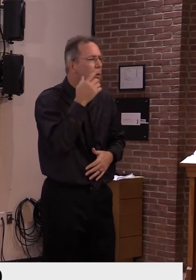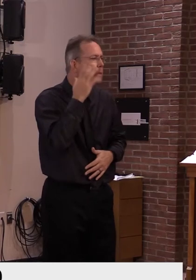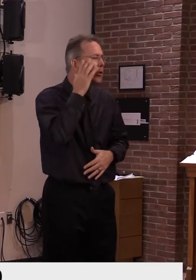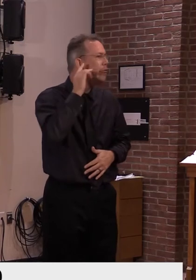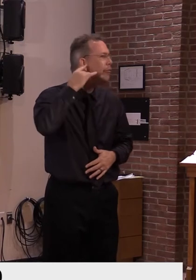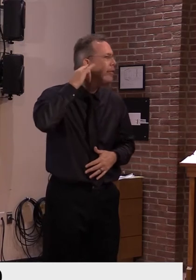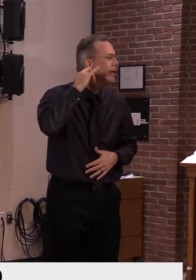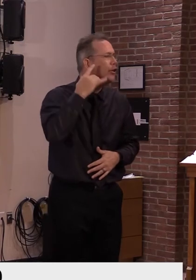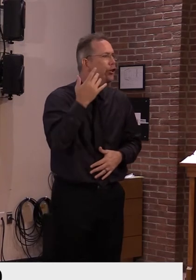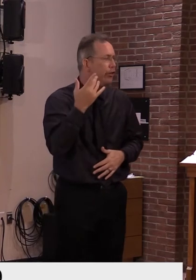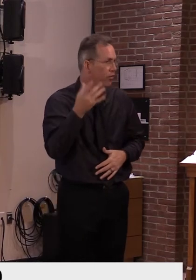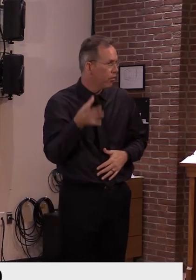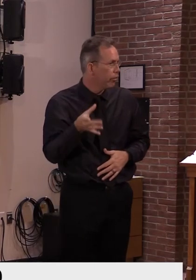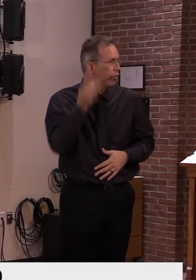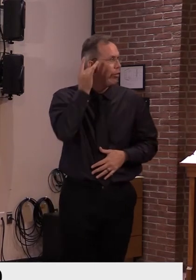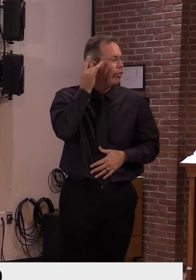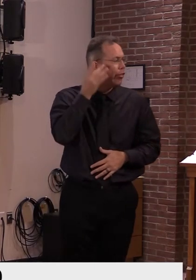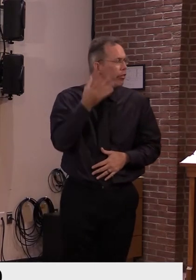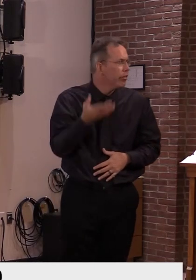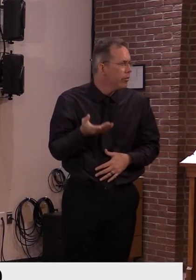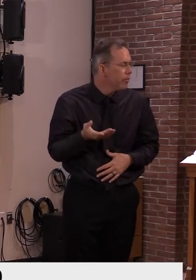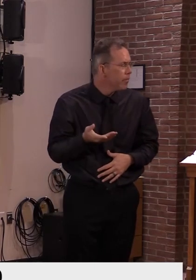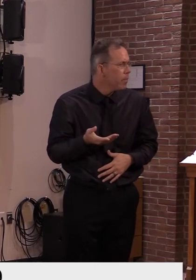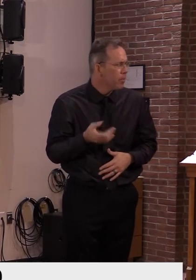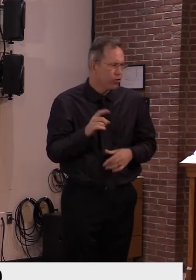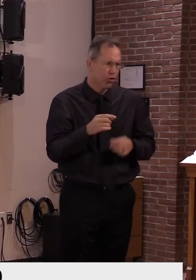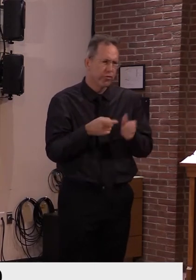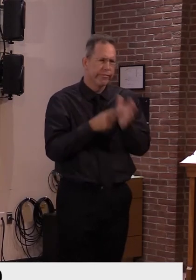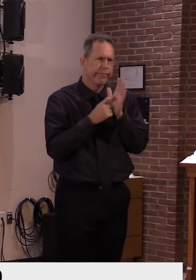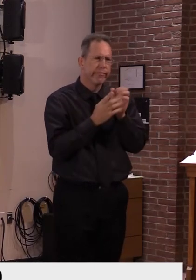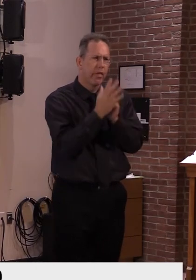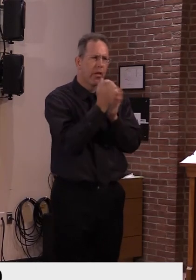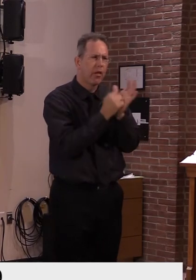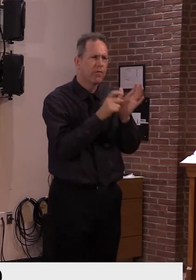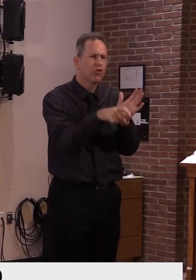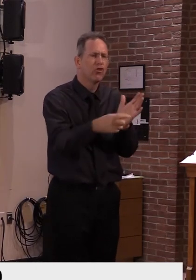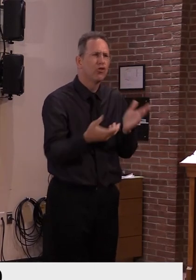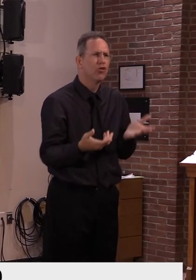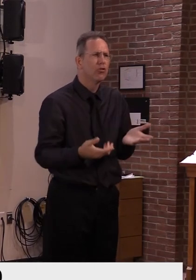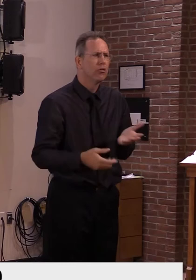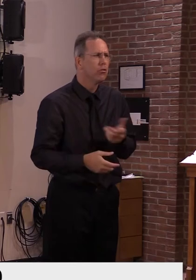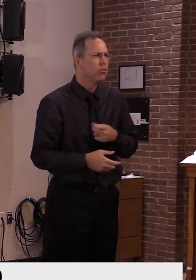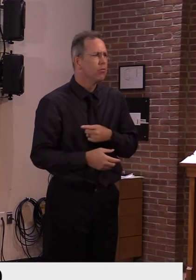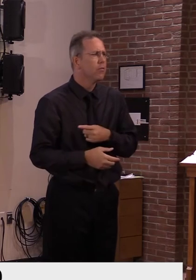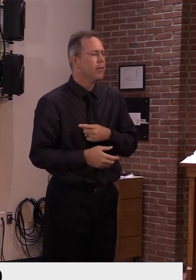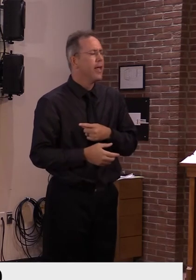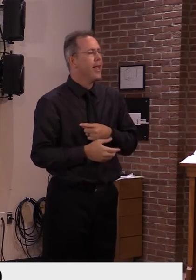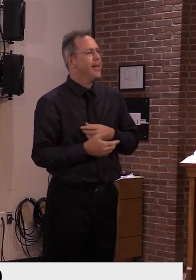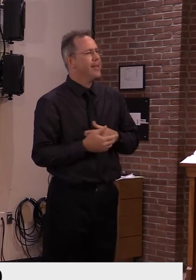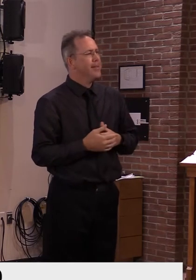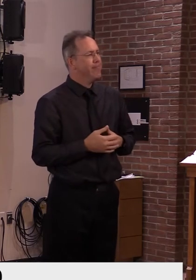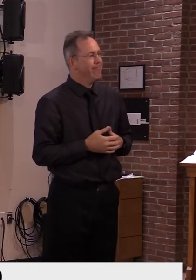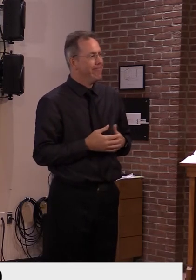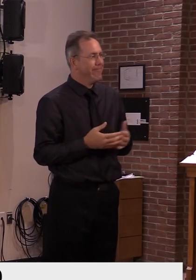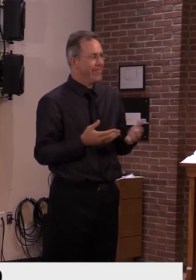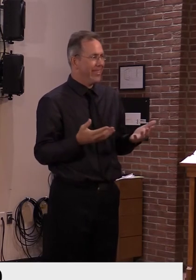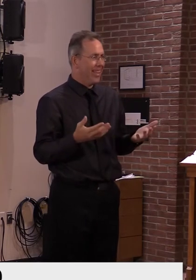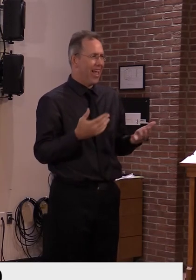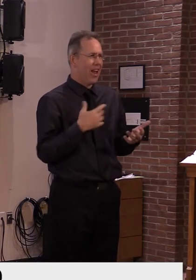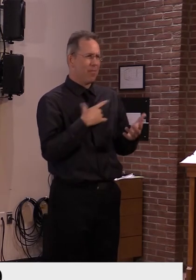By answer to that, uh, I'm not trying to be, uh, trite by any means, but we have enough trouble